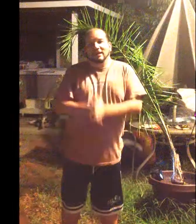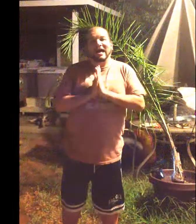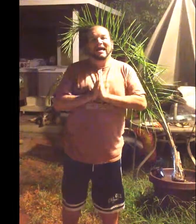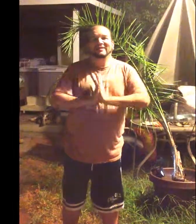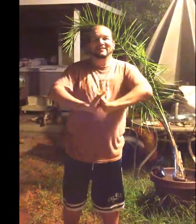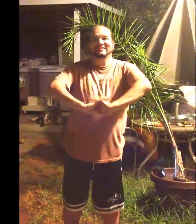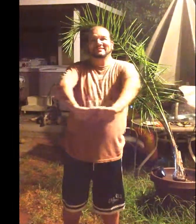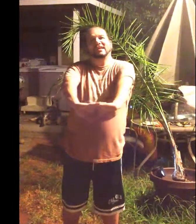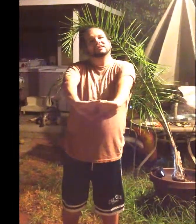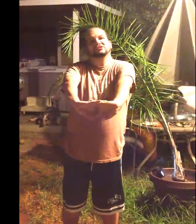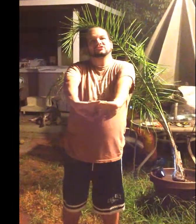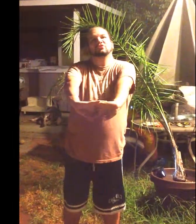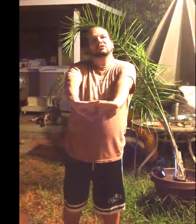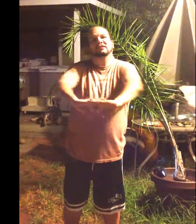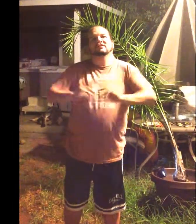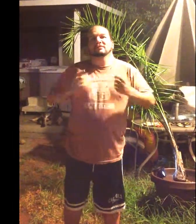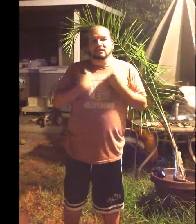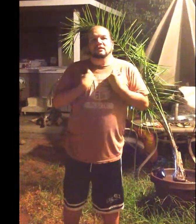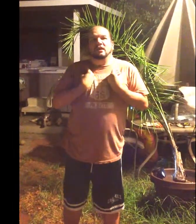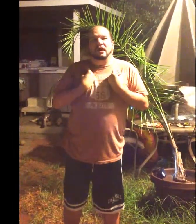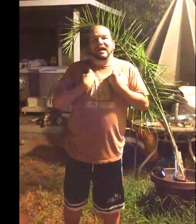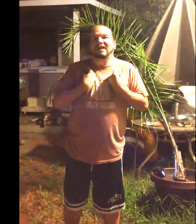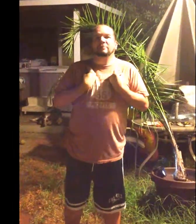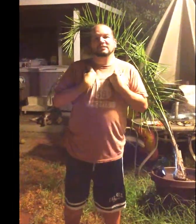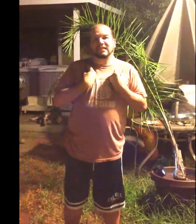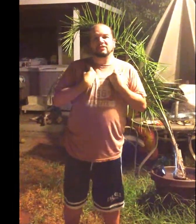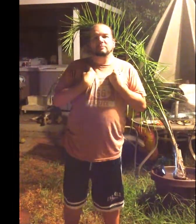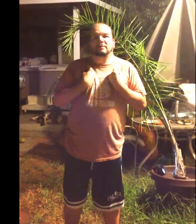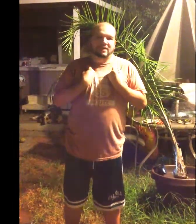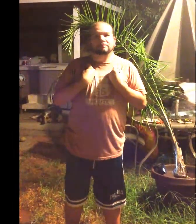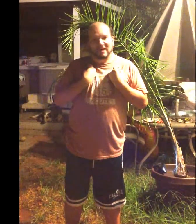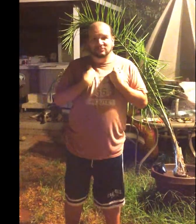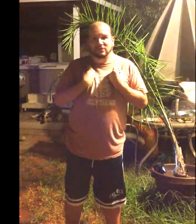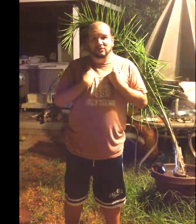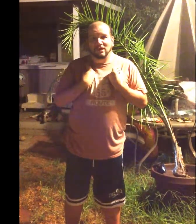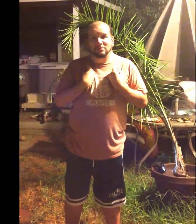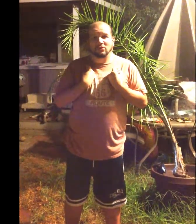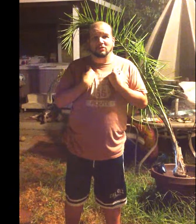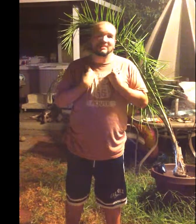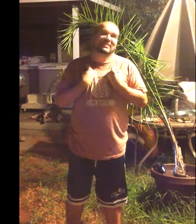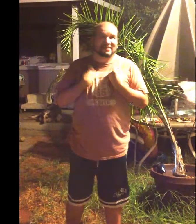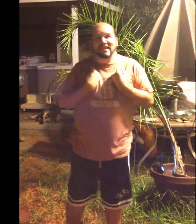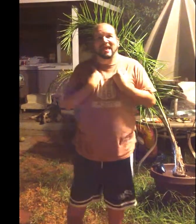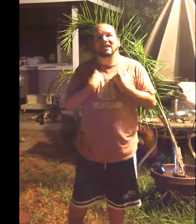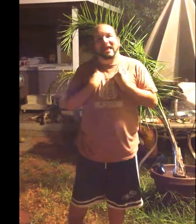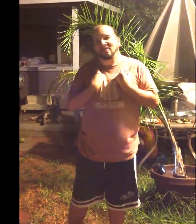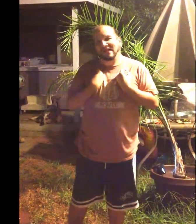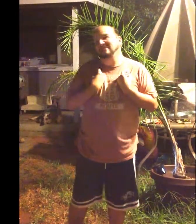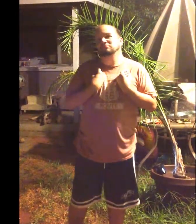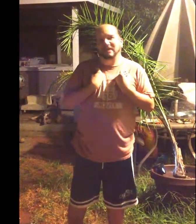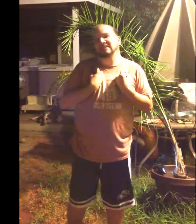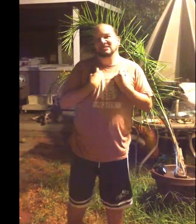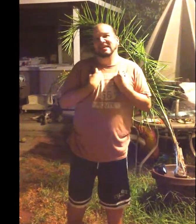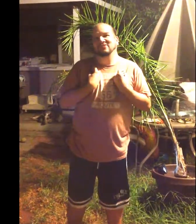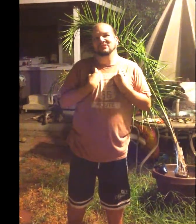Hi, this is Eddie Shore. I have been challenged by my best friend Robert Hall to take the ALS Bucket Challenge.